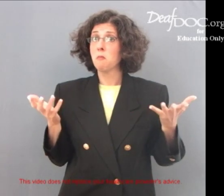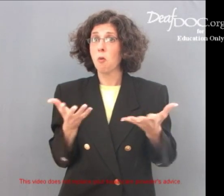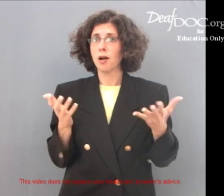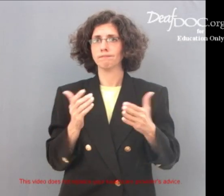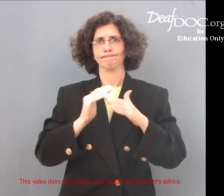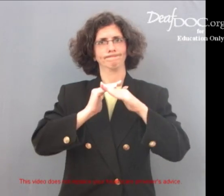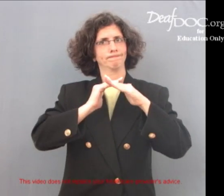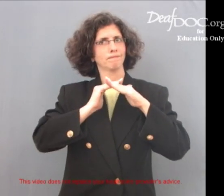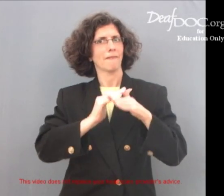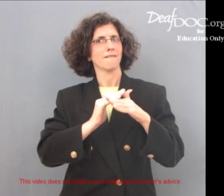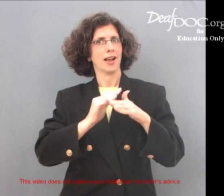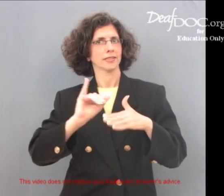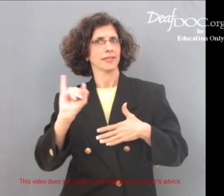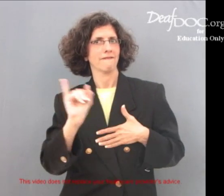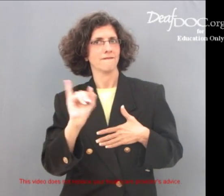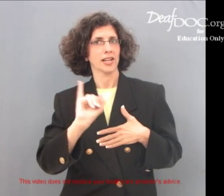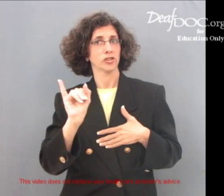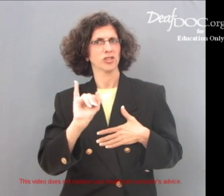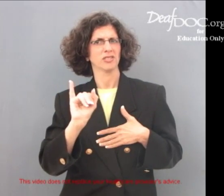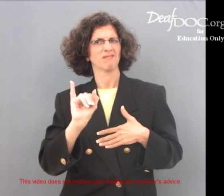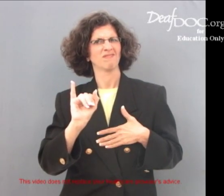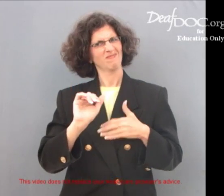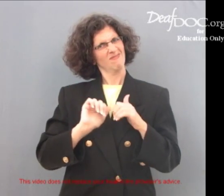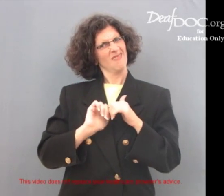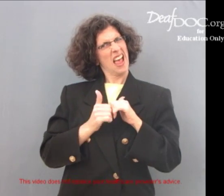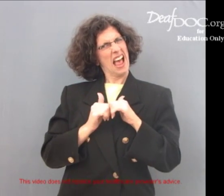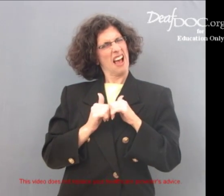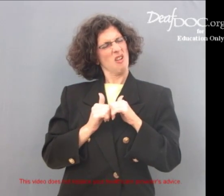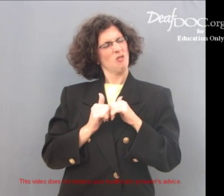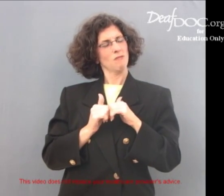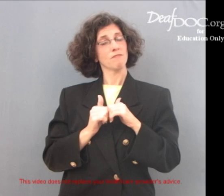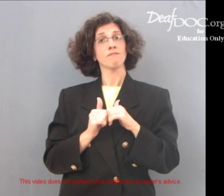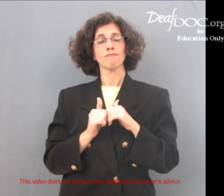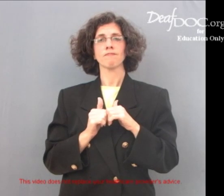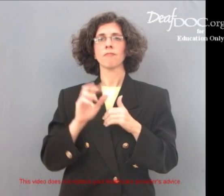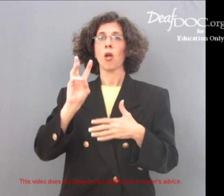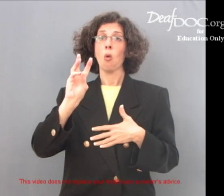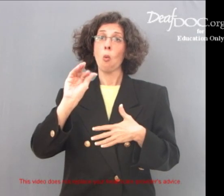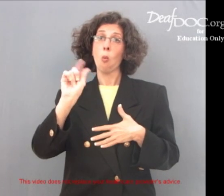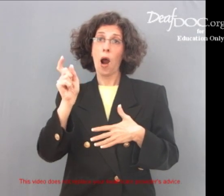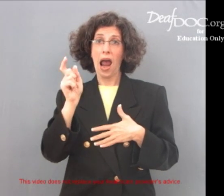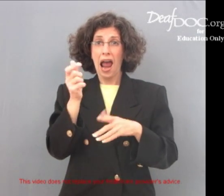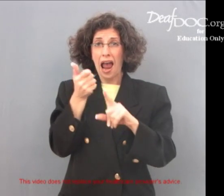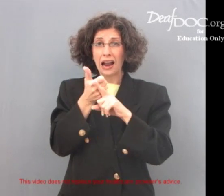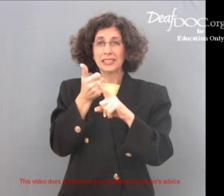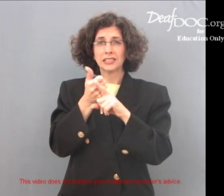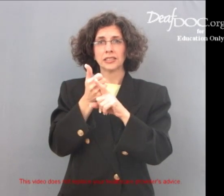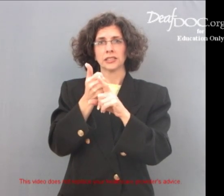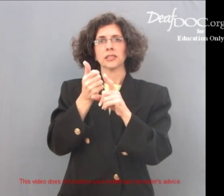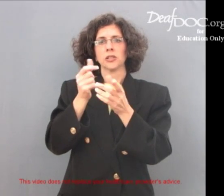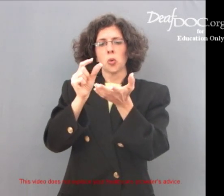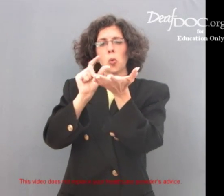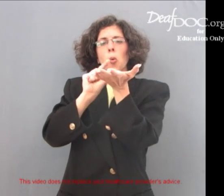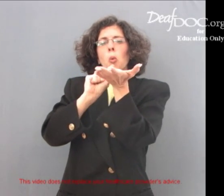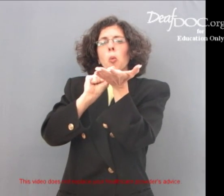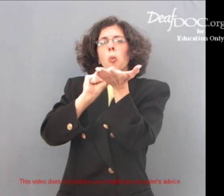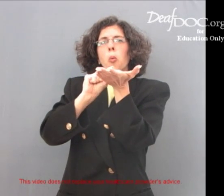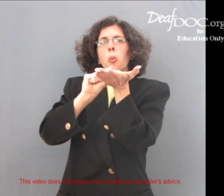is to protect your ear from infection. It does this because the